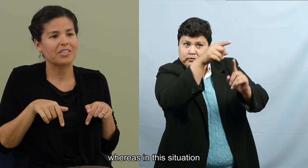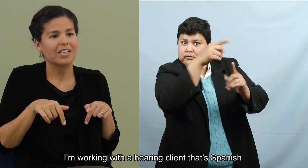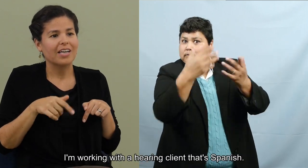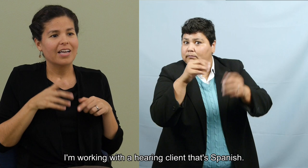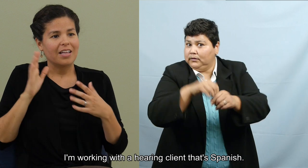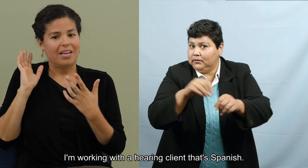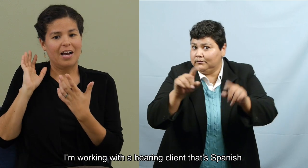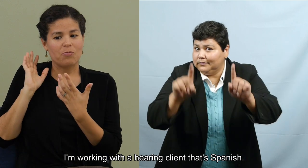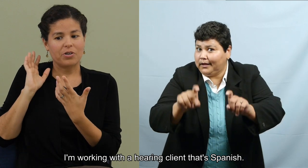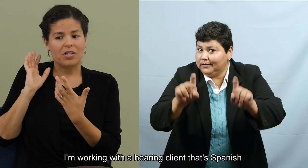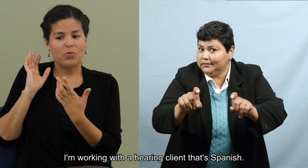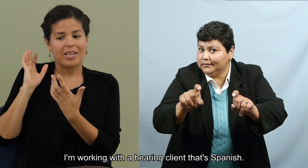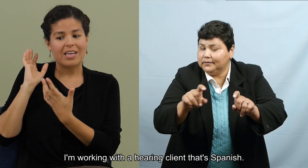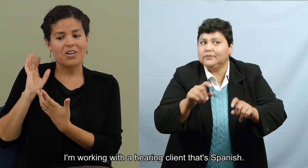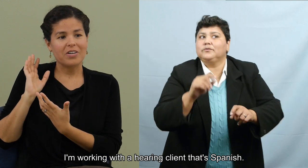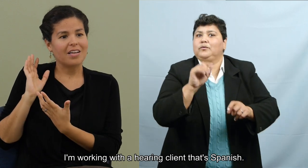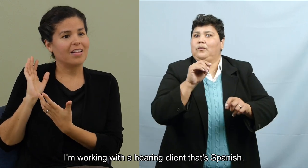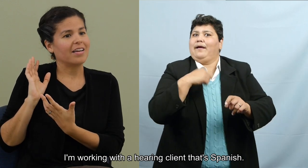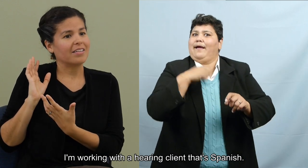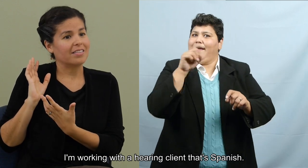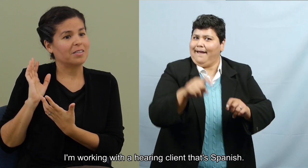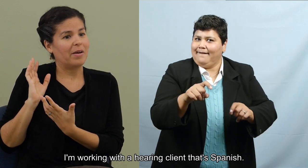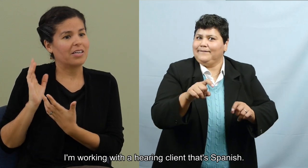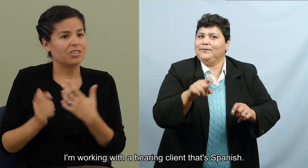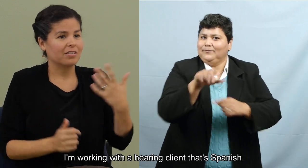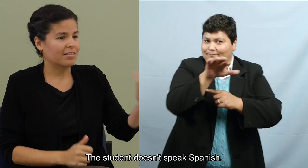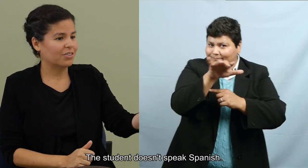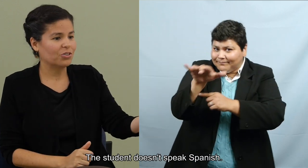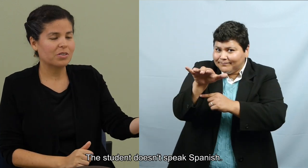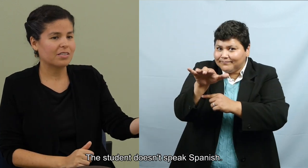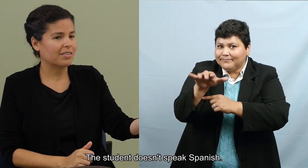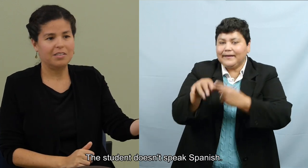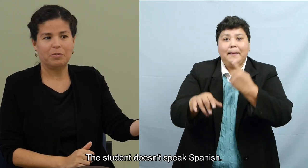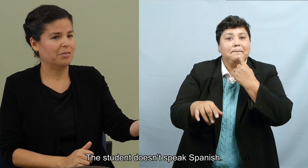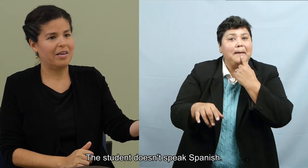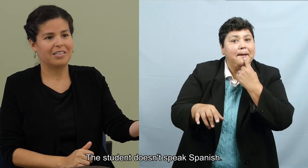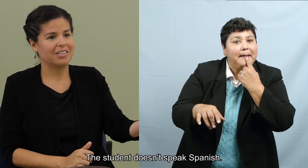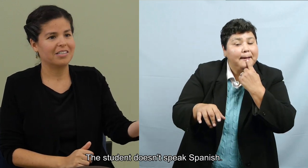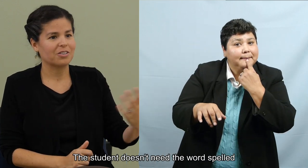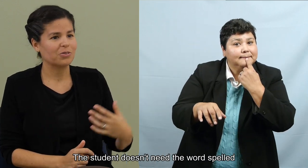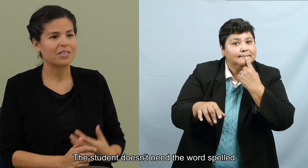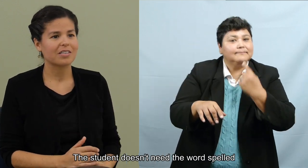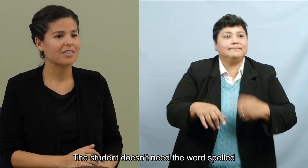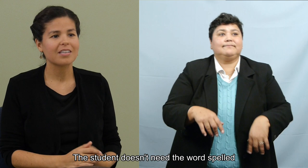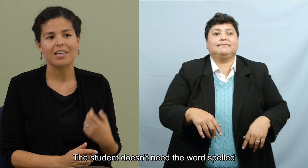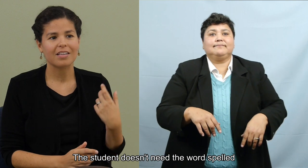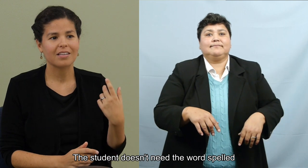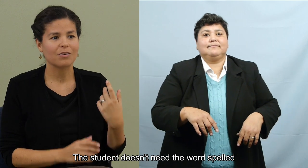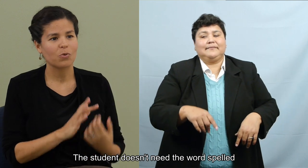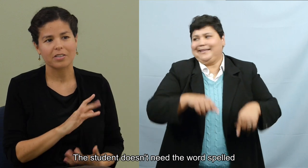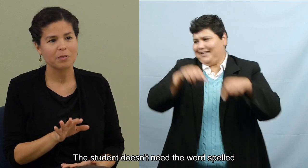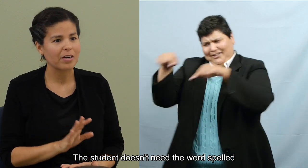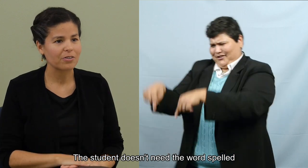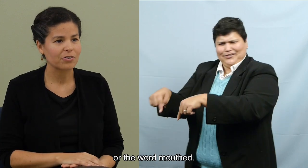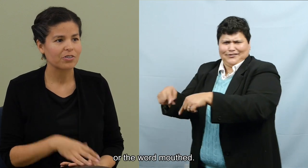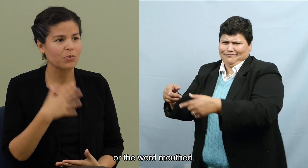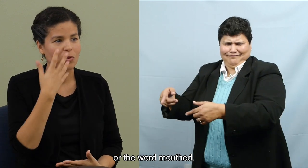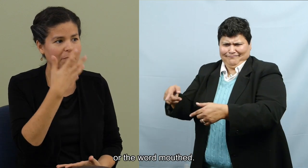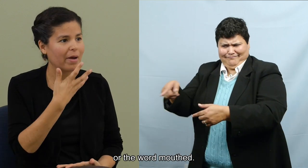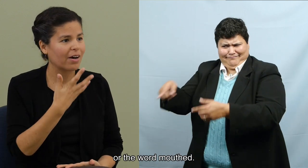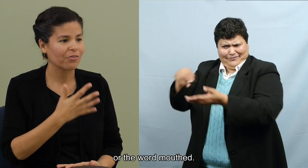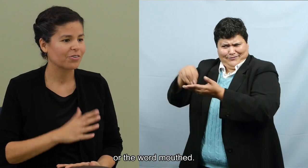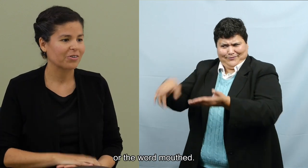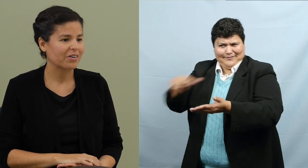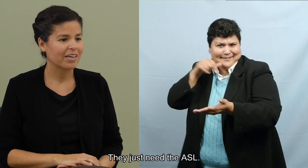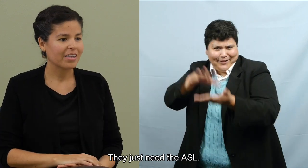situation, I'm working with a hearing client that's Spanish. The student doesn't speak Spanish. The student doesn't need the word spelled or